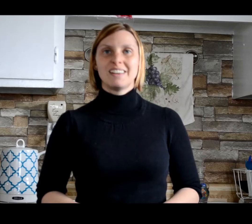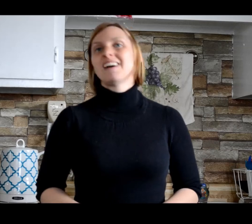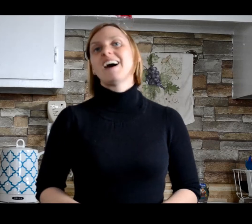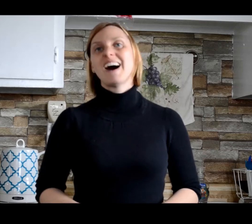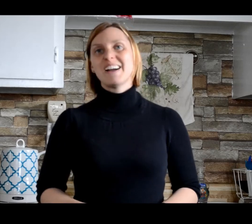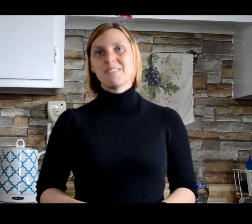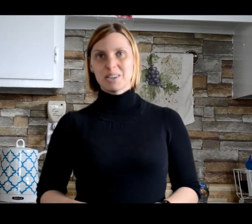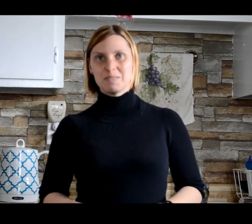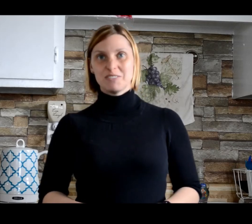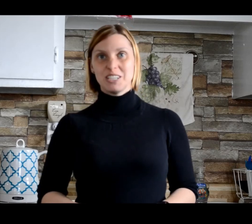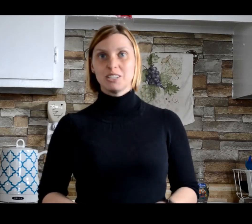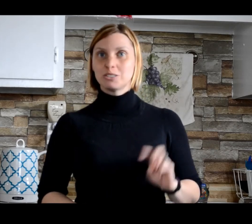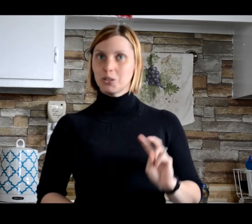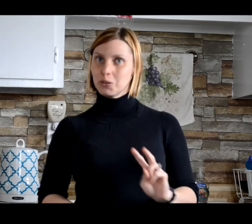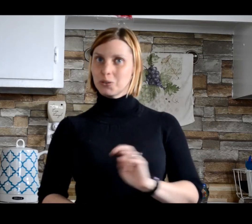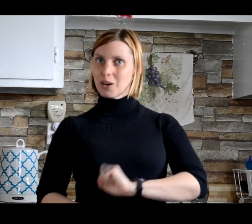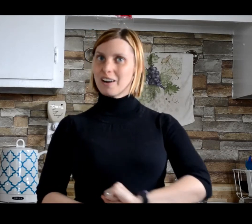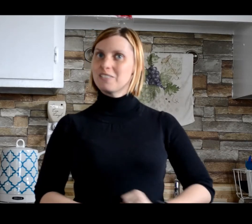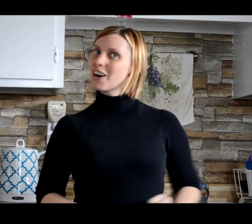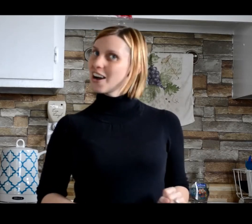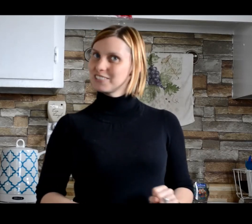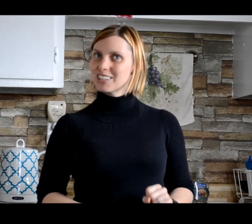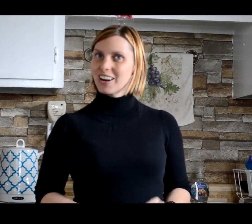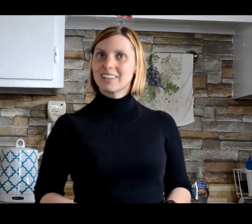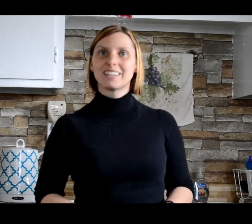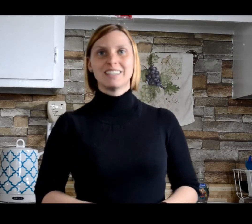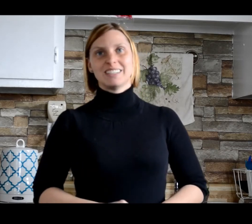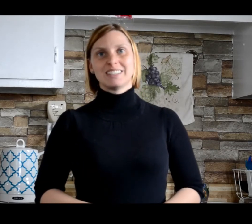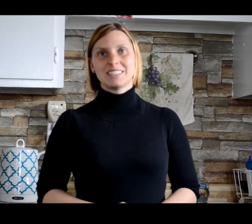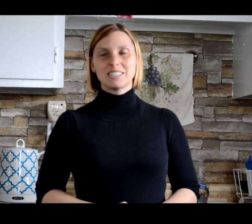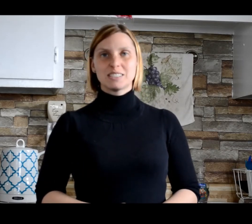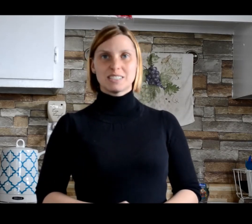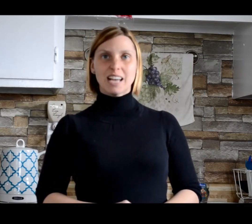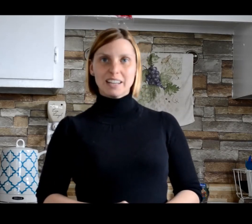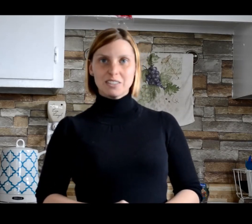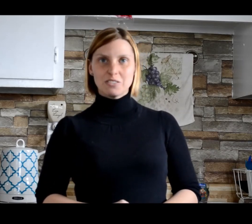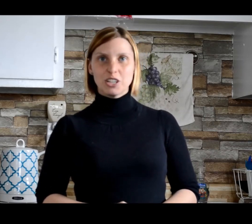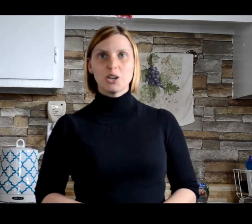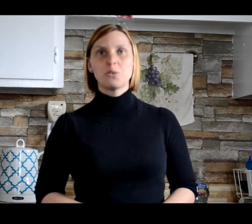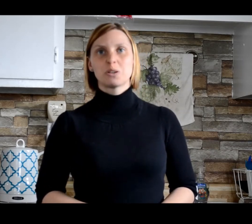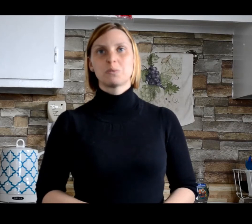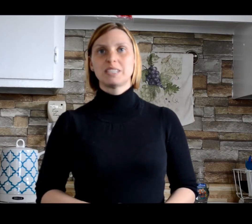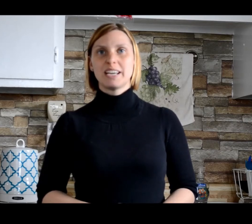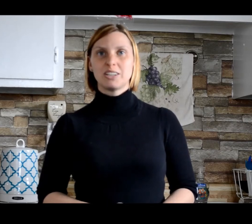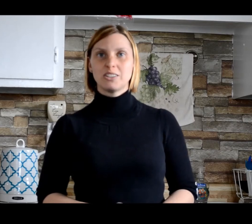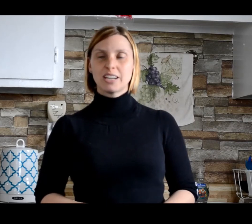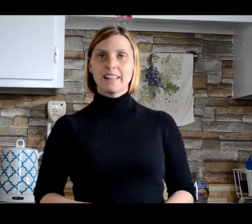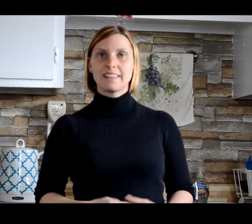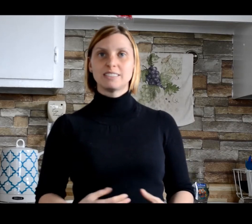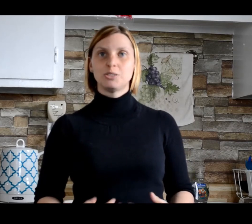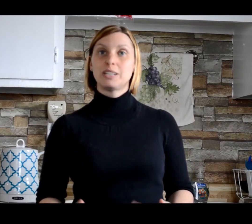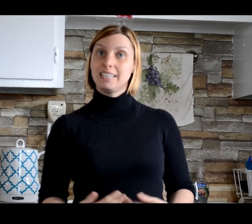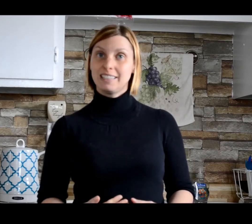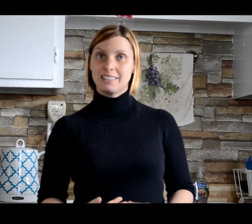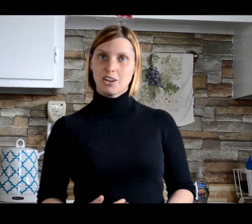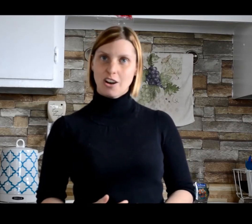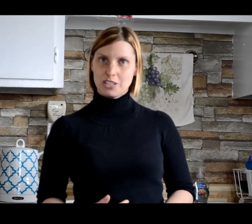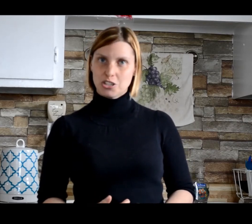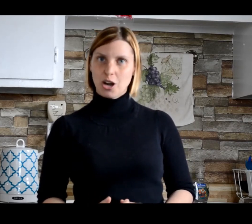Hi, welcome to video two of Coffee Talk. This is the second video where we'll take a look at things you can eat in the coffee shop